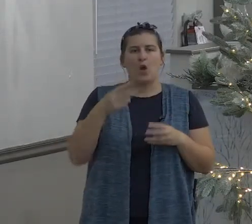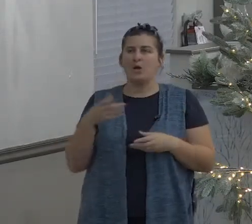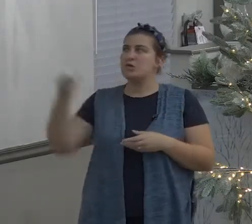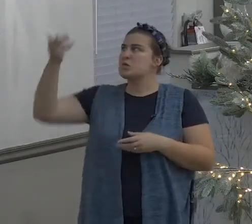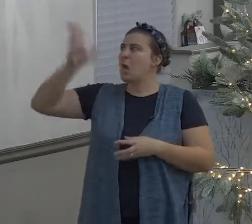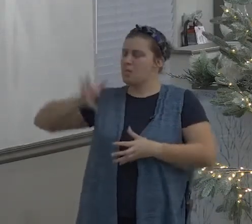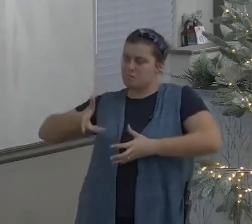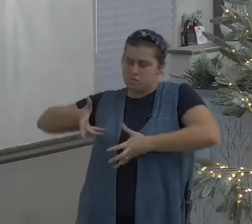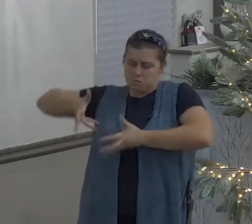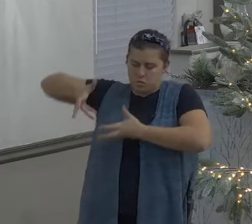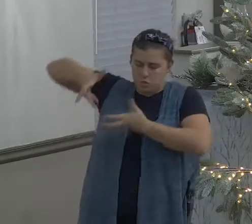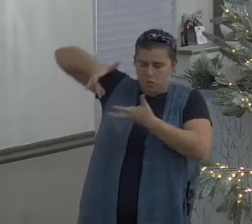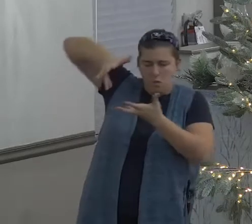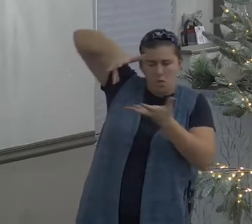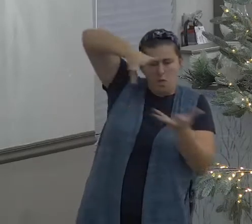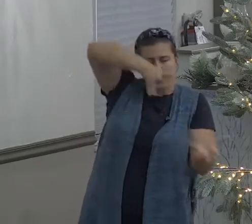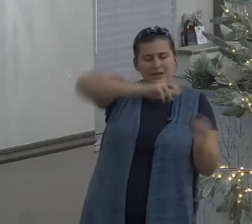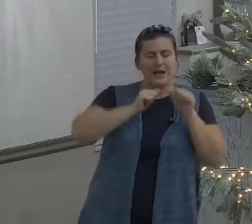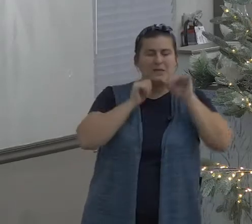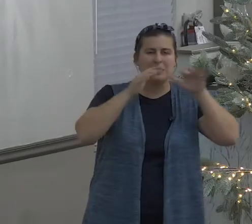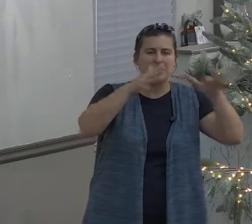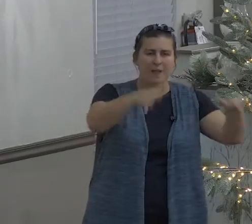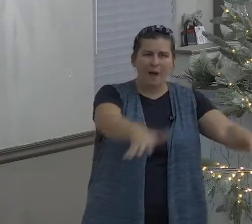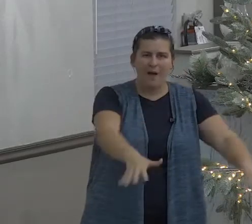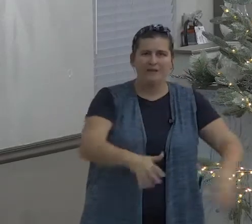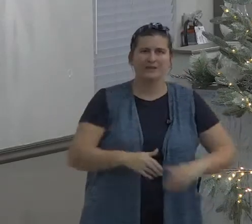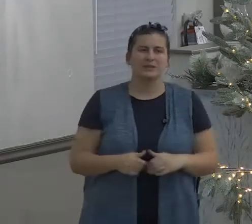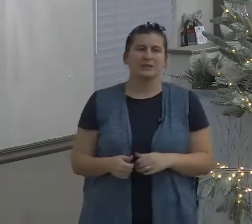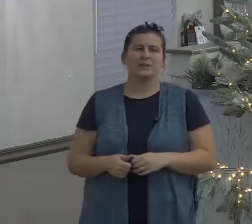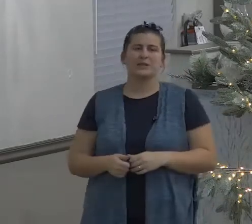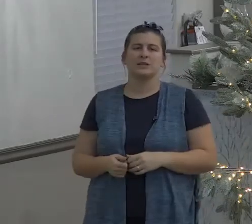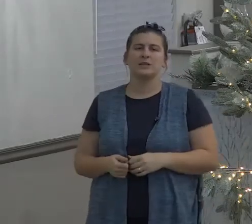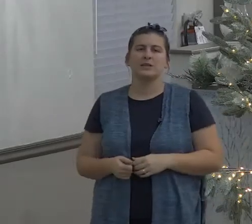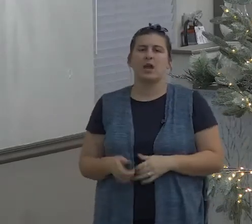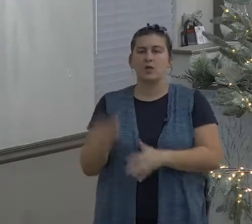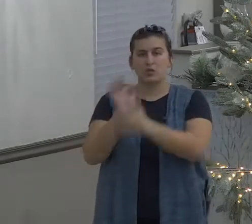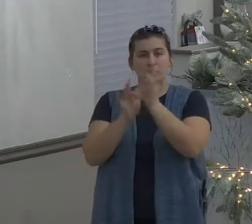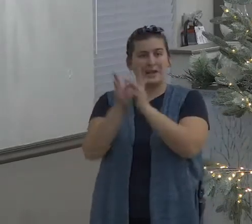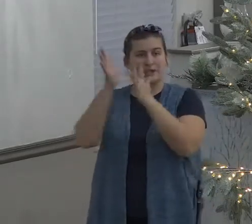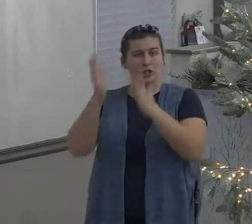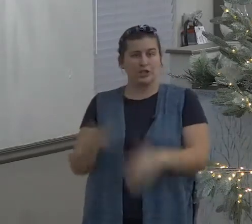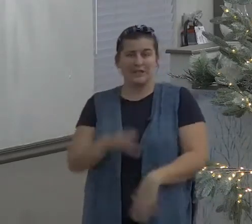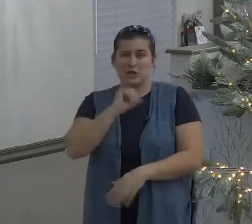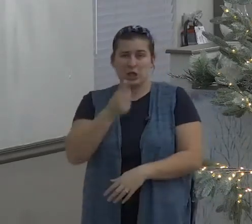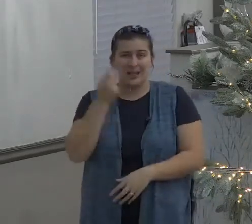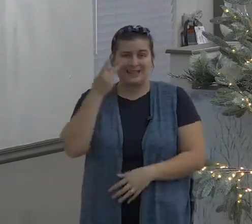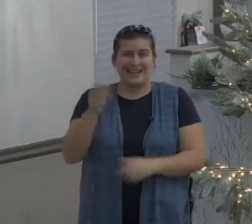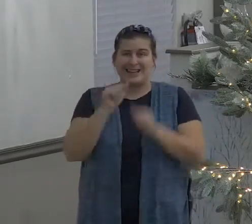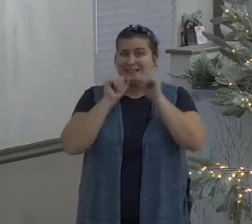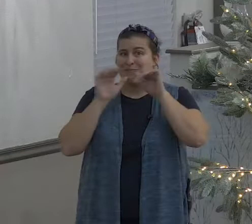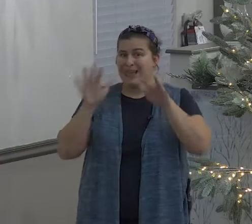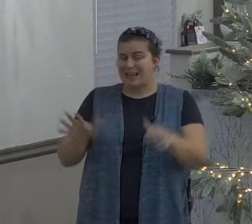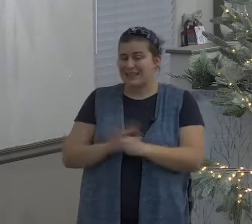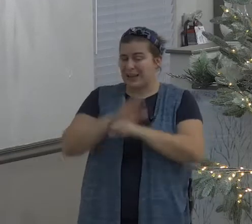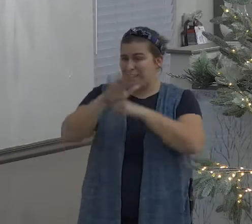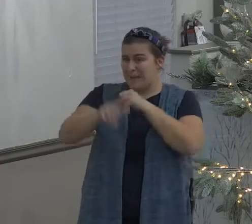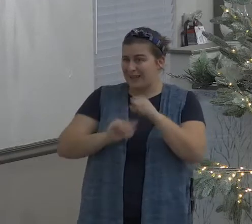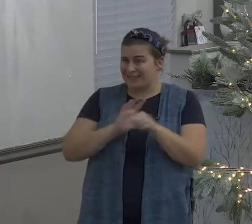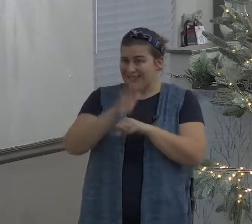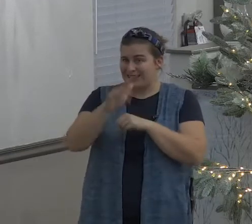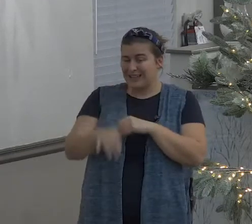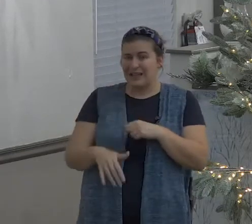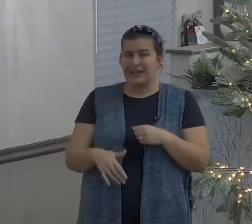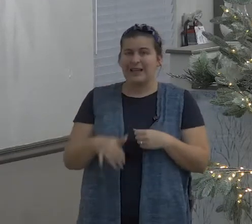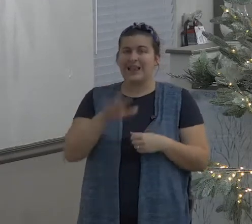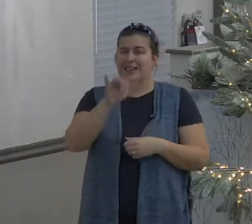enough to receive it I'm not going to trickle some little thing down to you I'm going to pour it